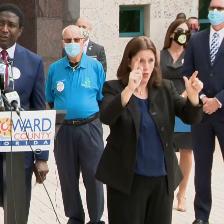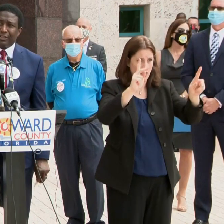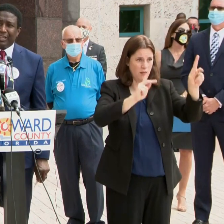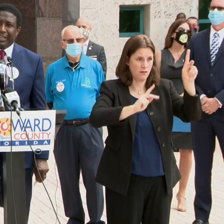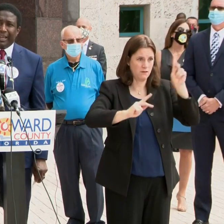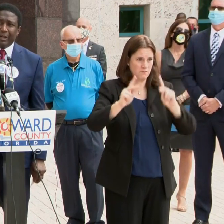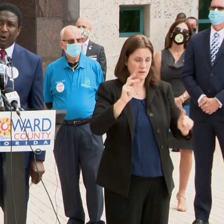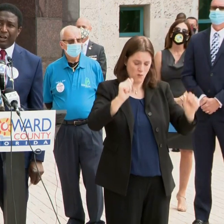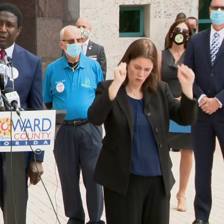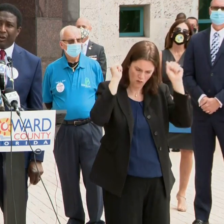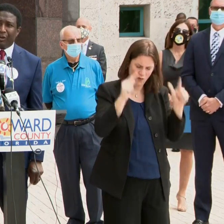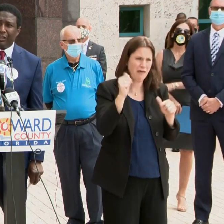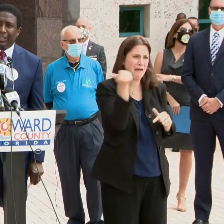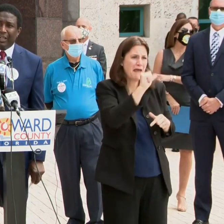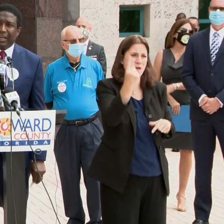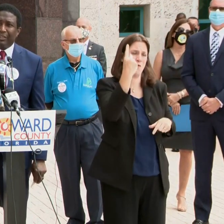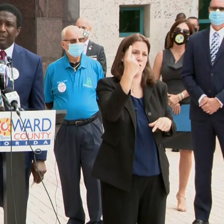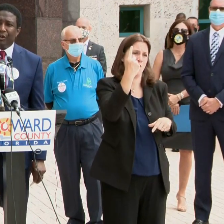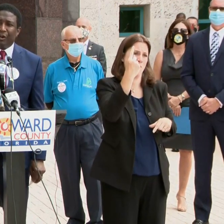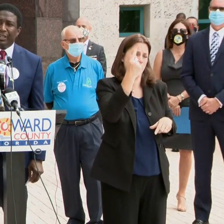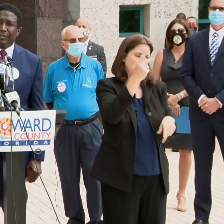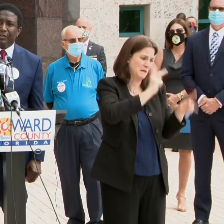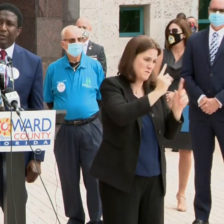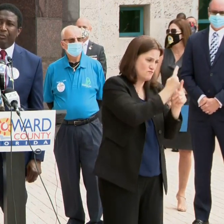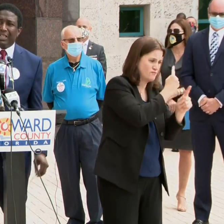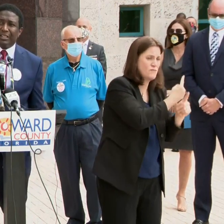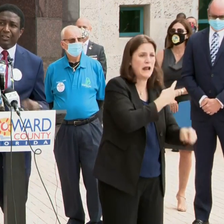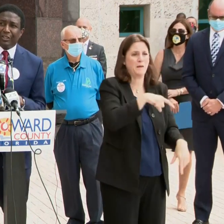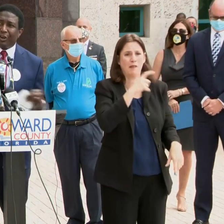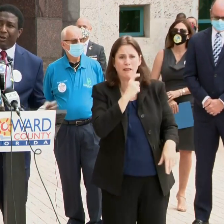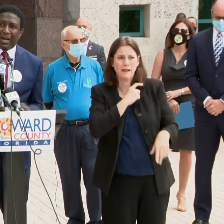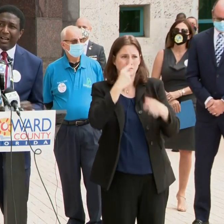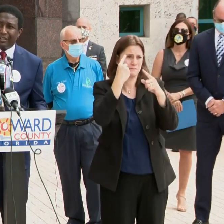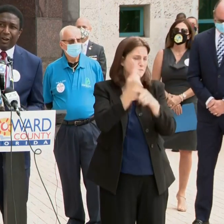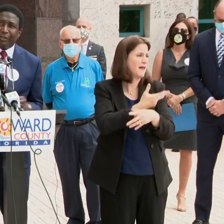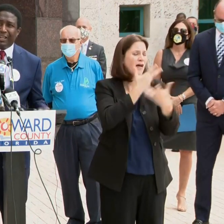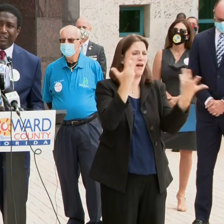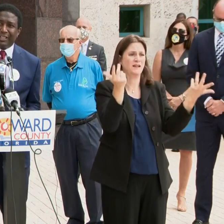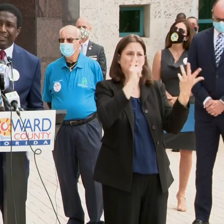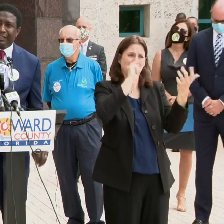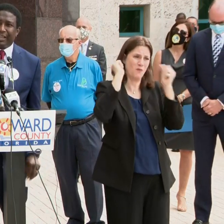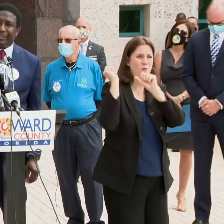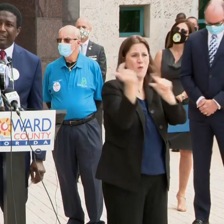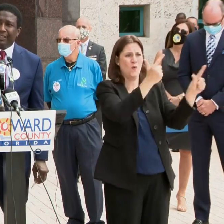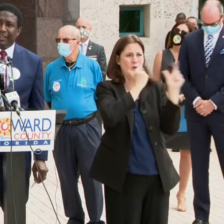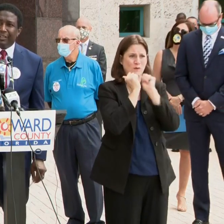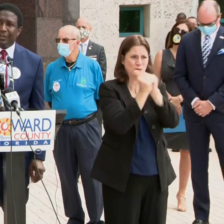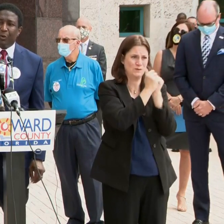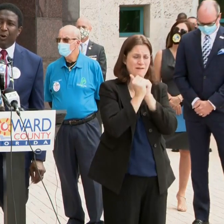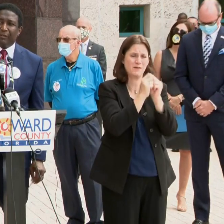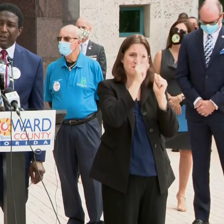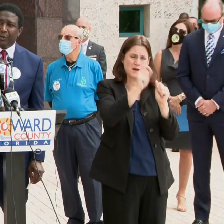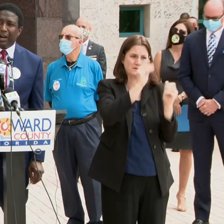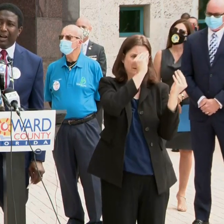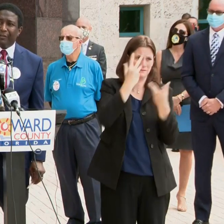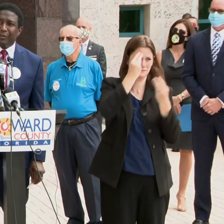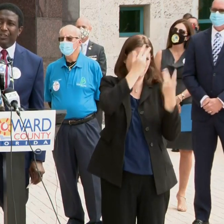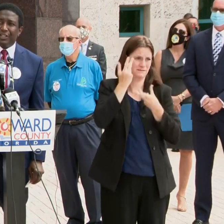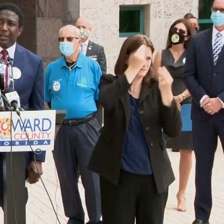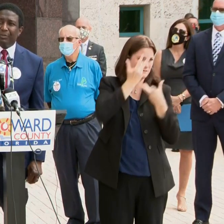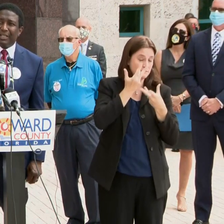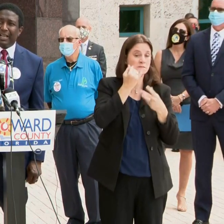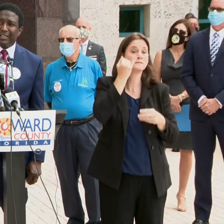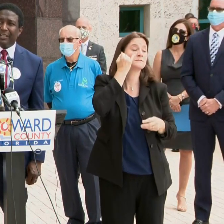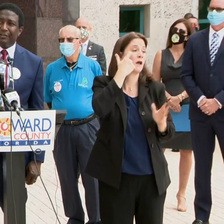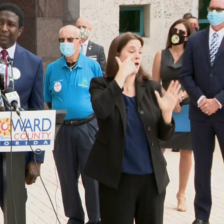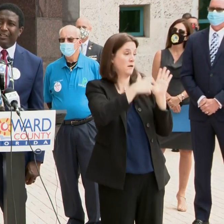these calls, anyone at all, to call into, because it's all about us. All of us are in this together. So whoever you are, if